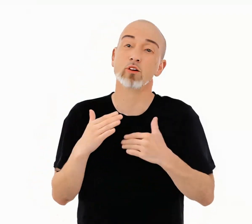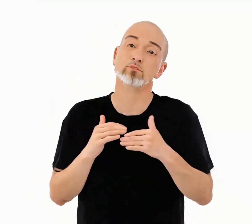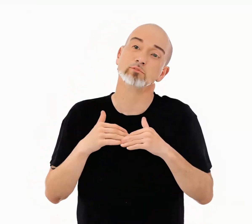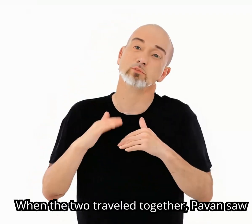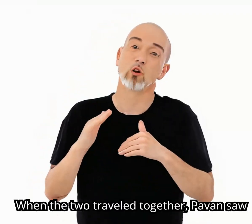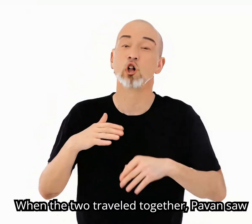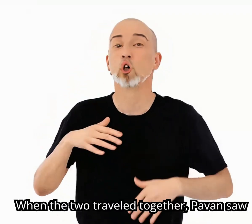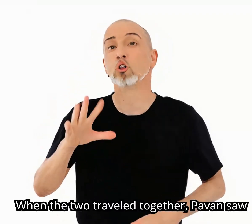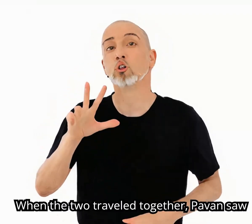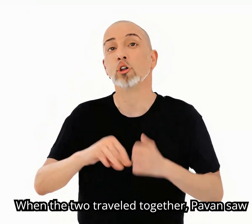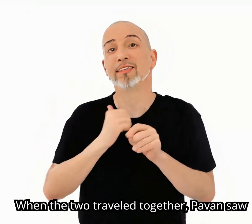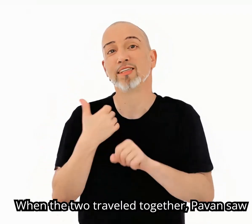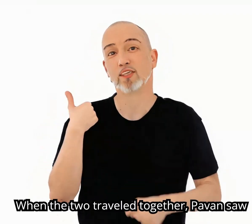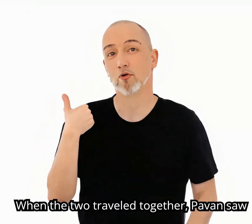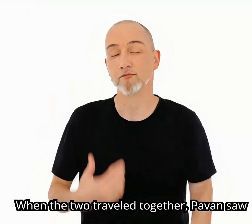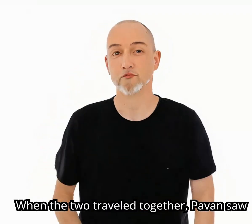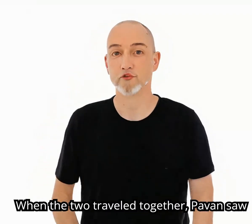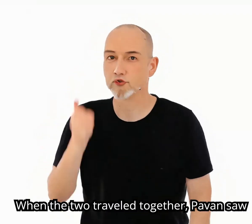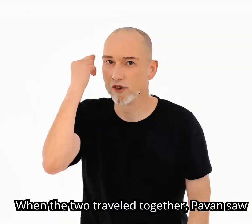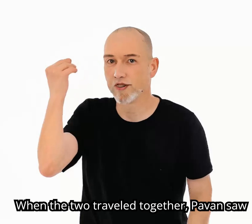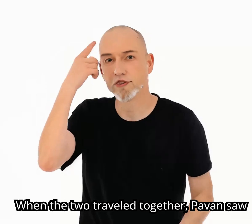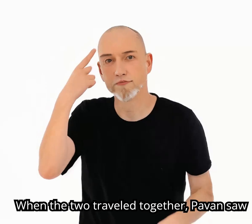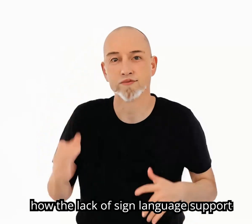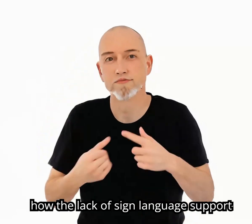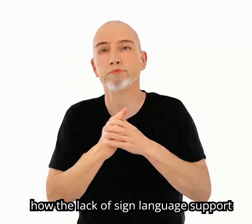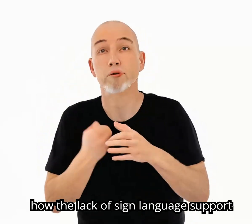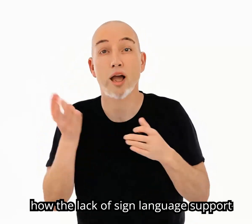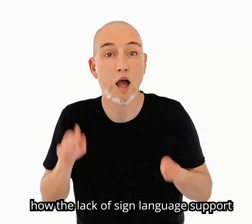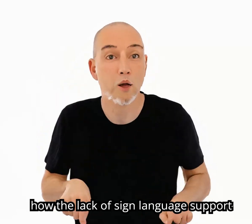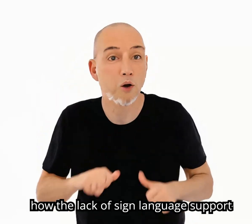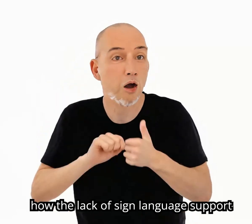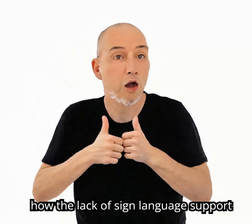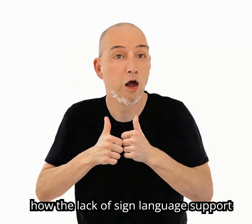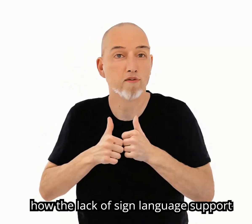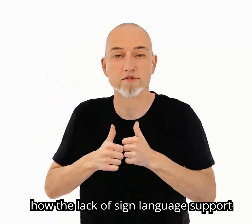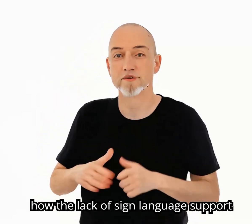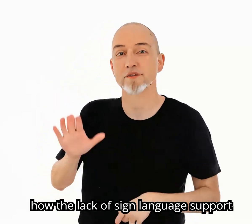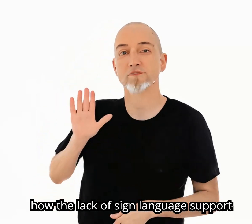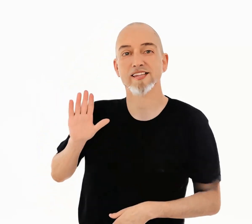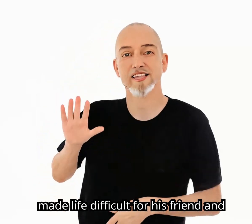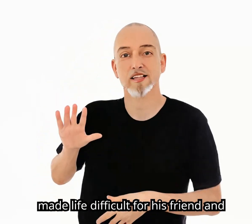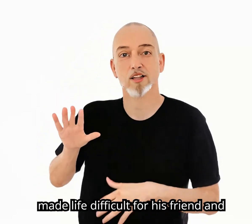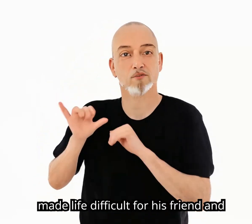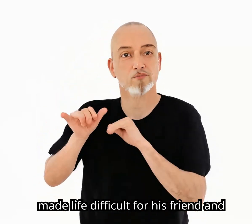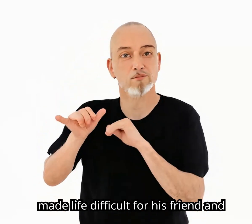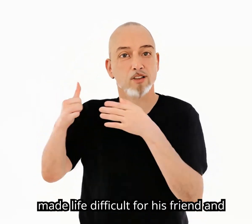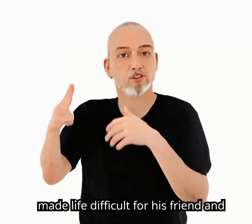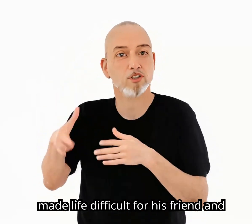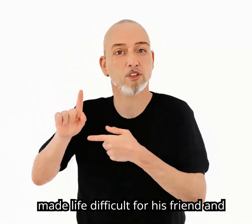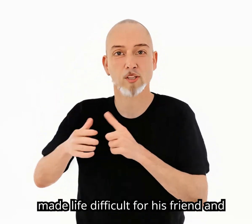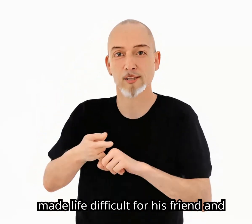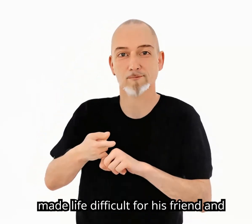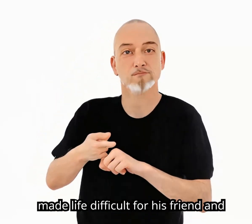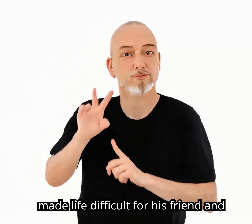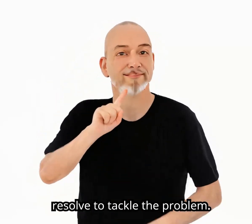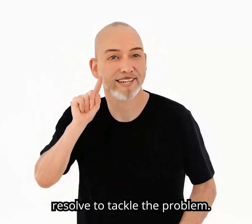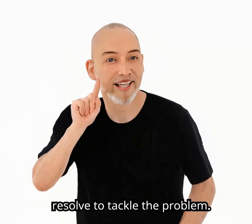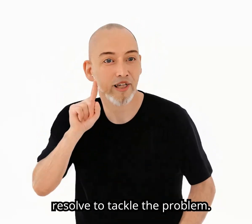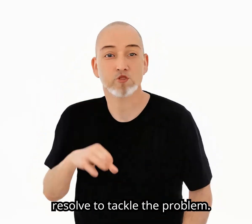When the two traveled together, Pavan saw how the lack of sign language support made life difficult for his friend and resolved to